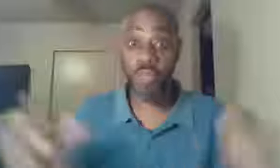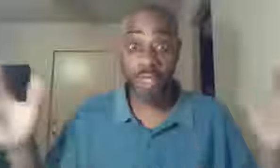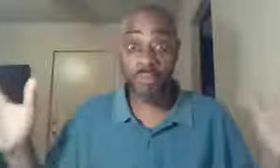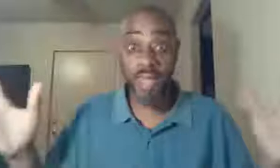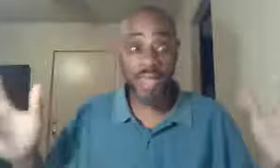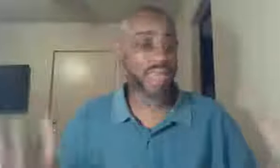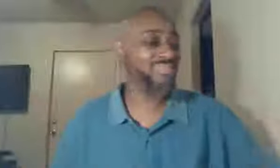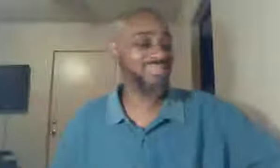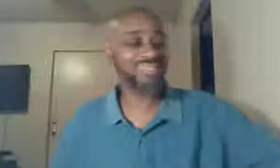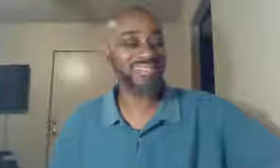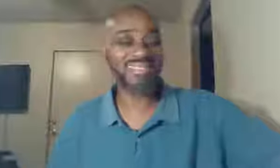We are back.